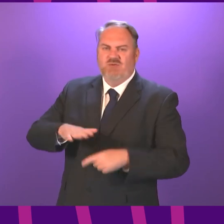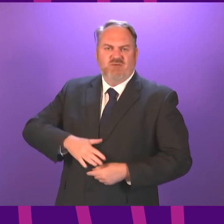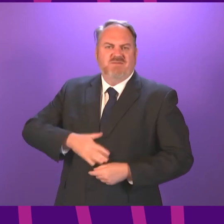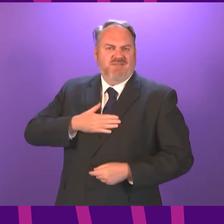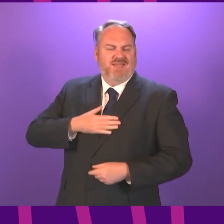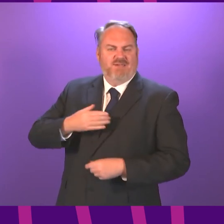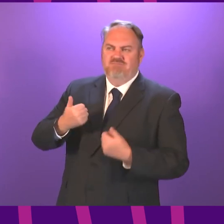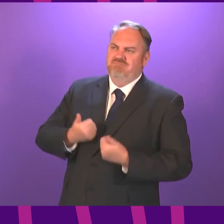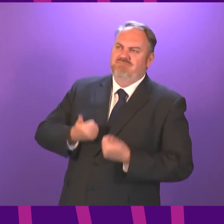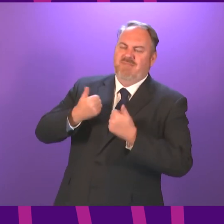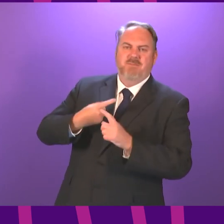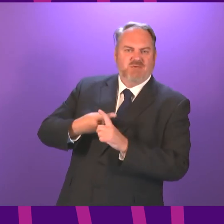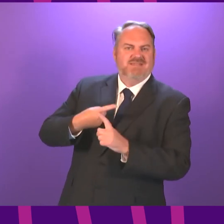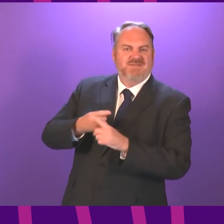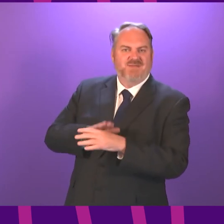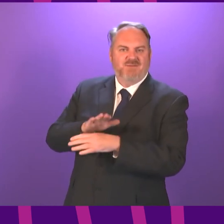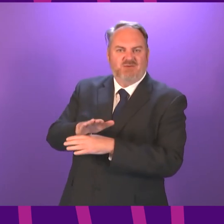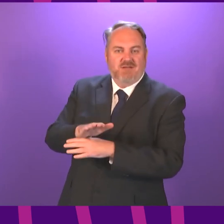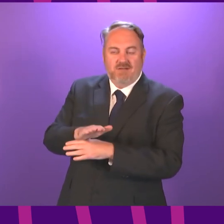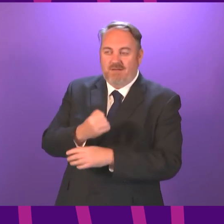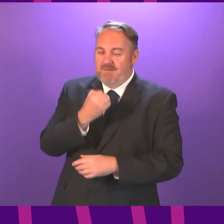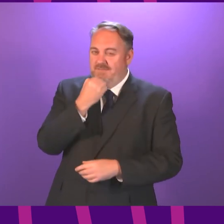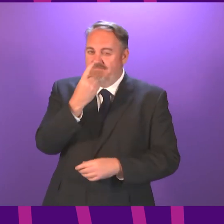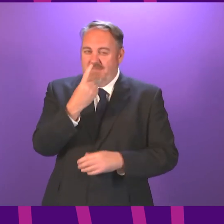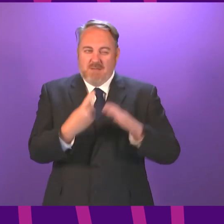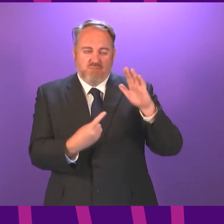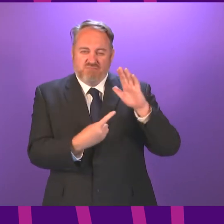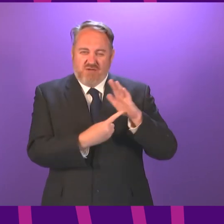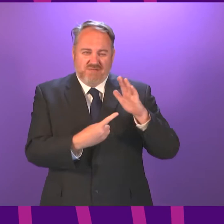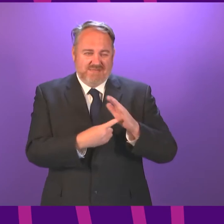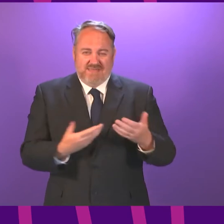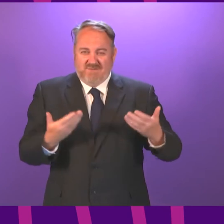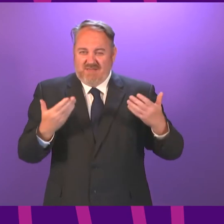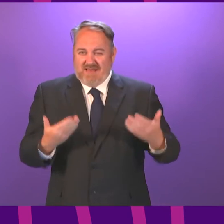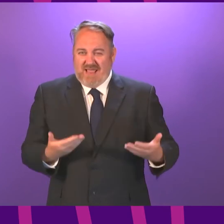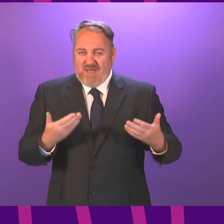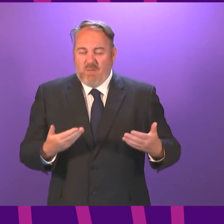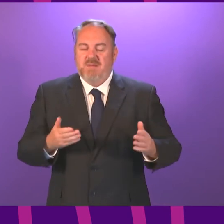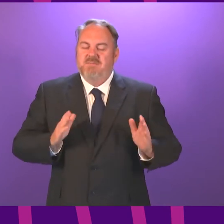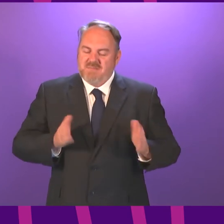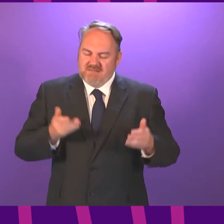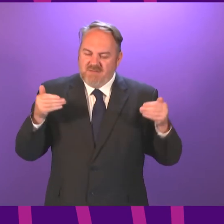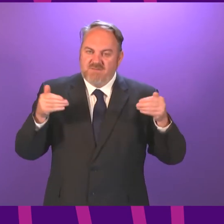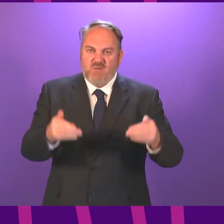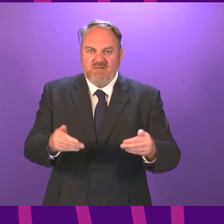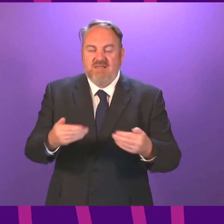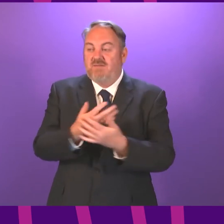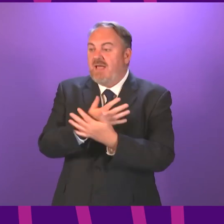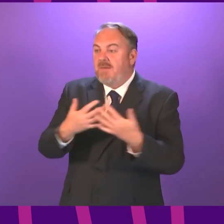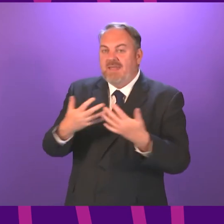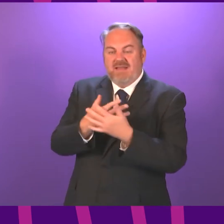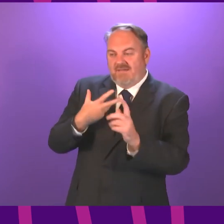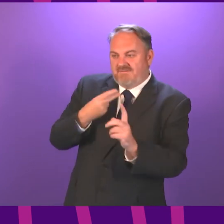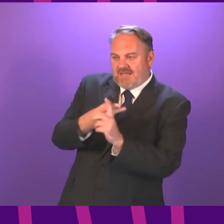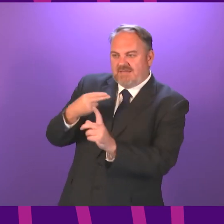optimism. And it is, of course, why our top priority and a key consideration in our future decisions remains the speed at which we